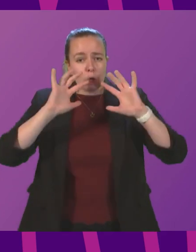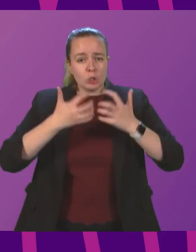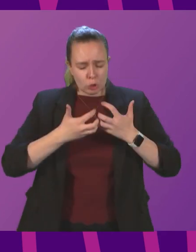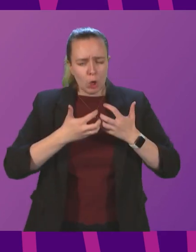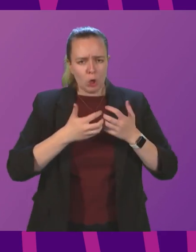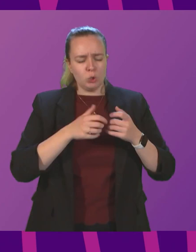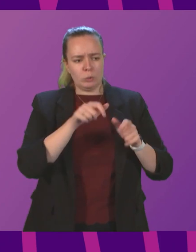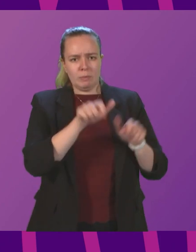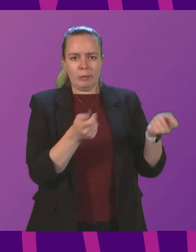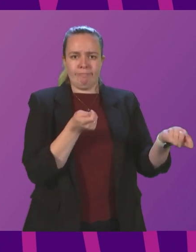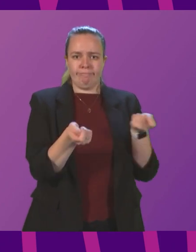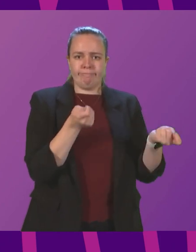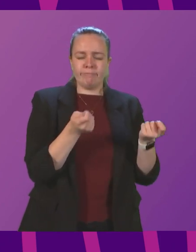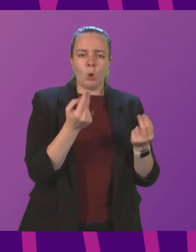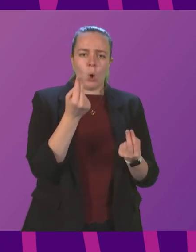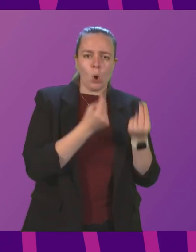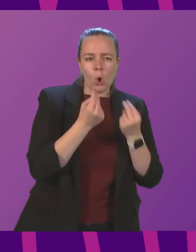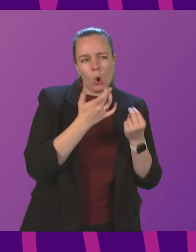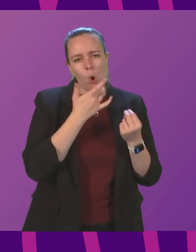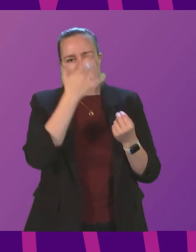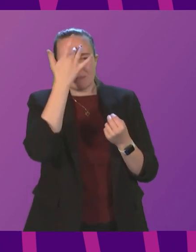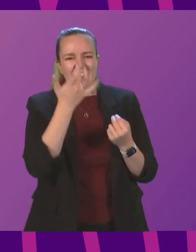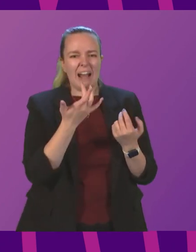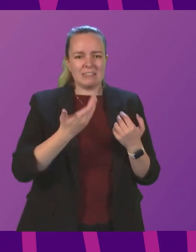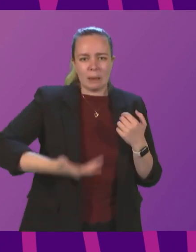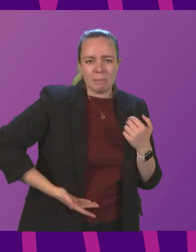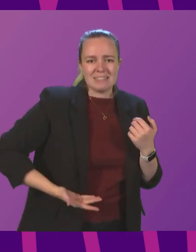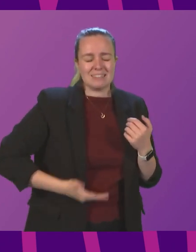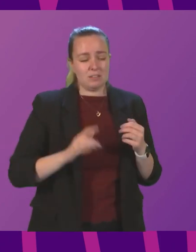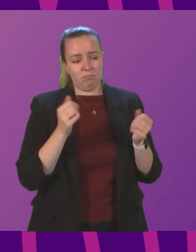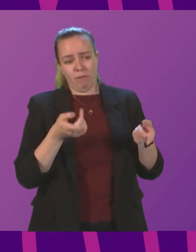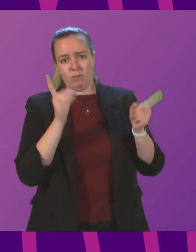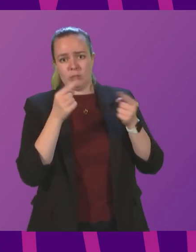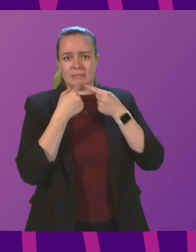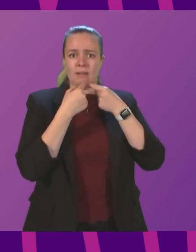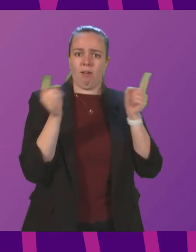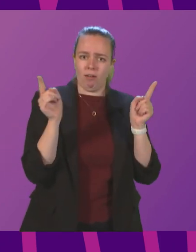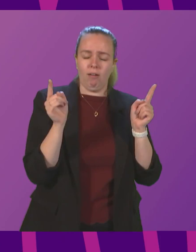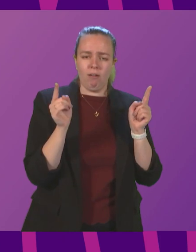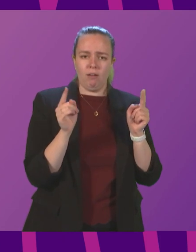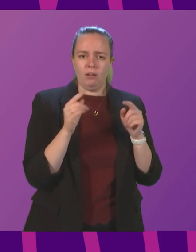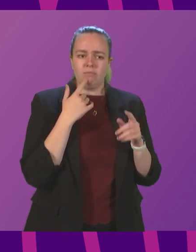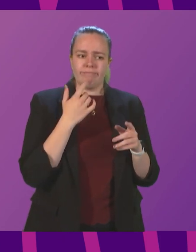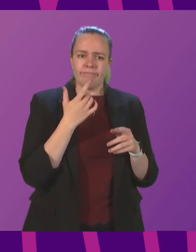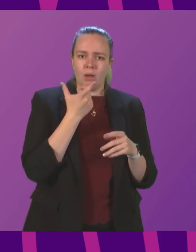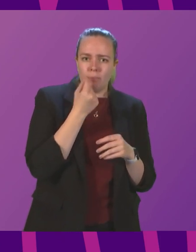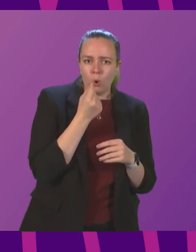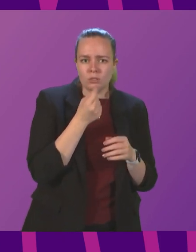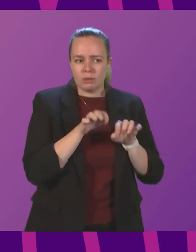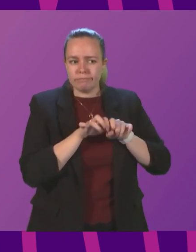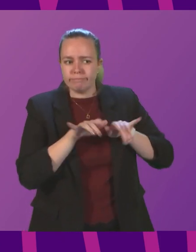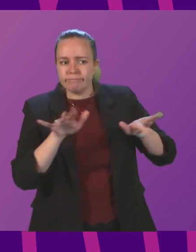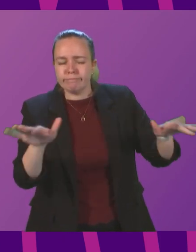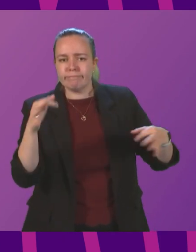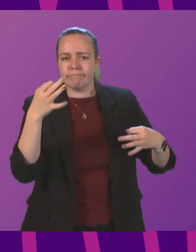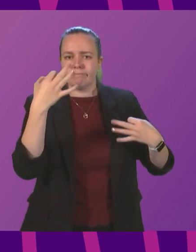running hospitality businesses, what the Deputy First Minister stated in terms of the prospect of rolling out the vaccine passport